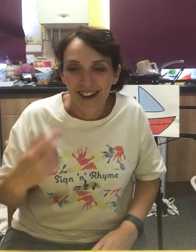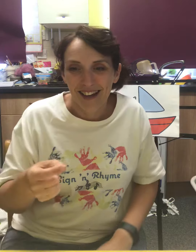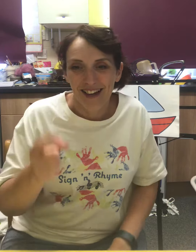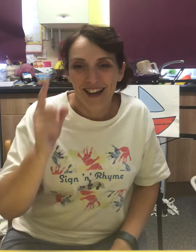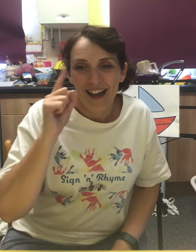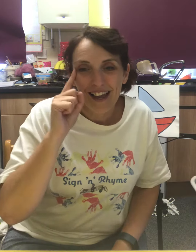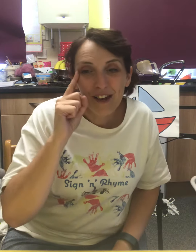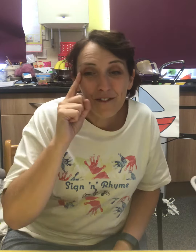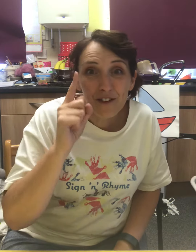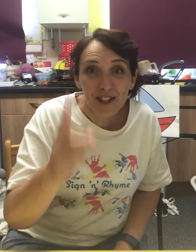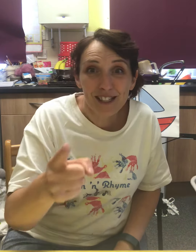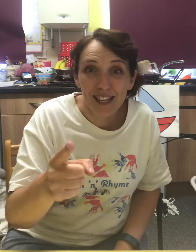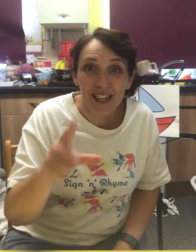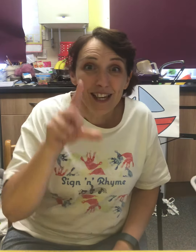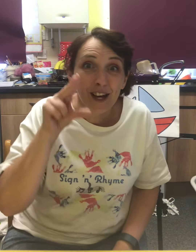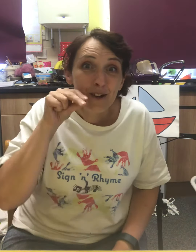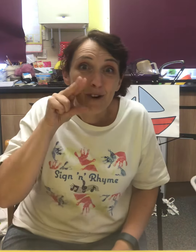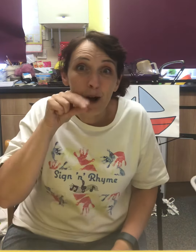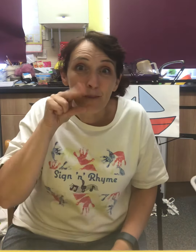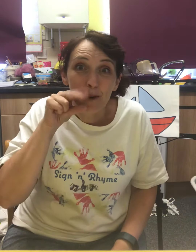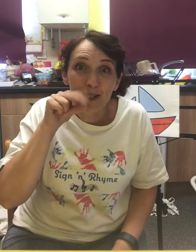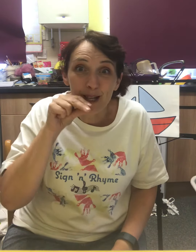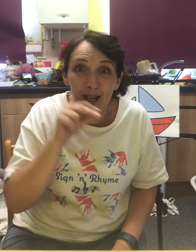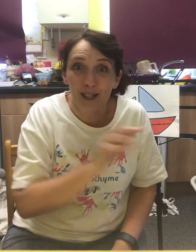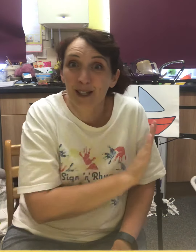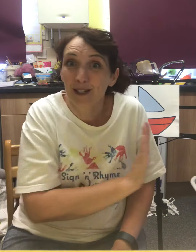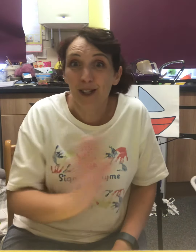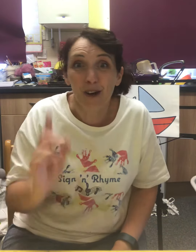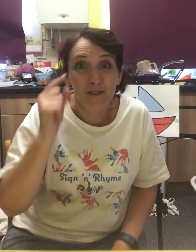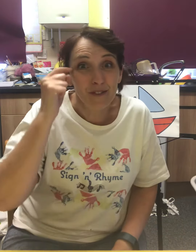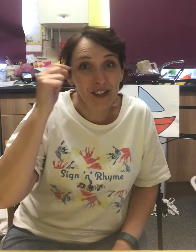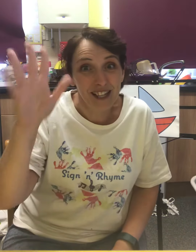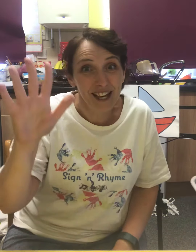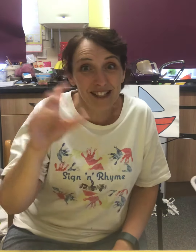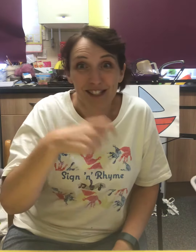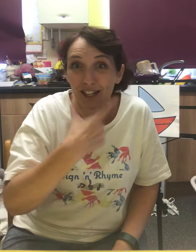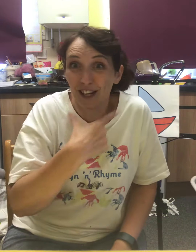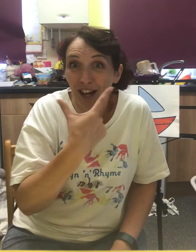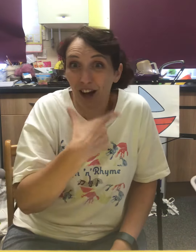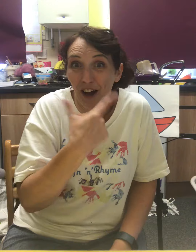If you see a robot duck, don't forget to laugh.